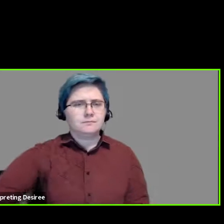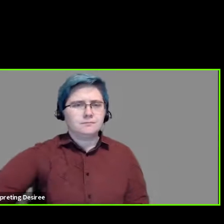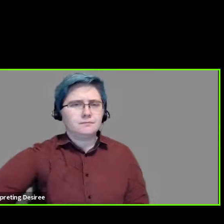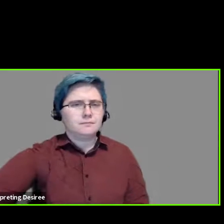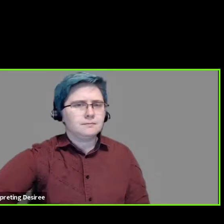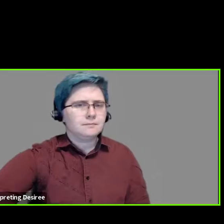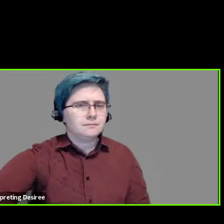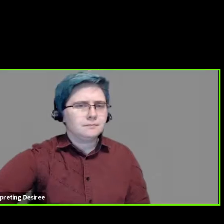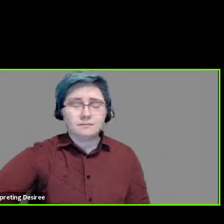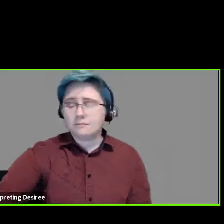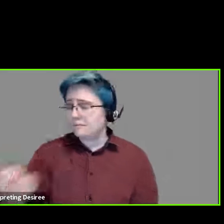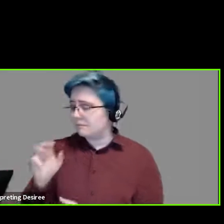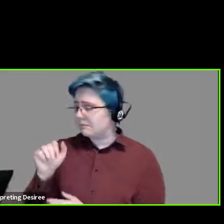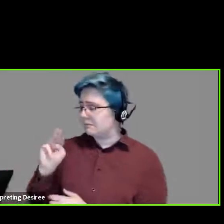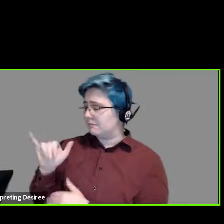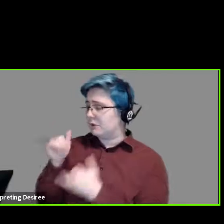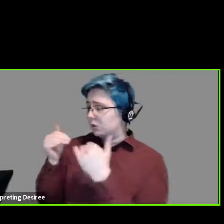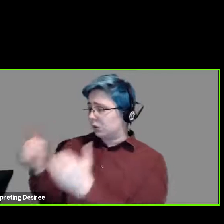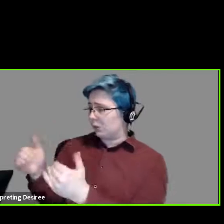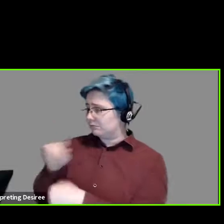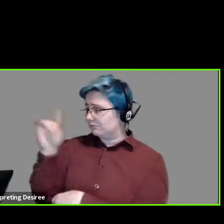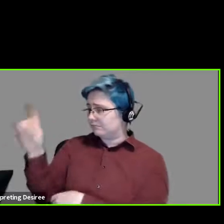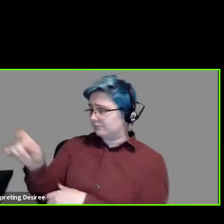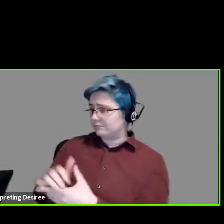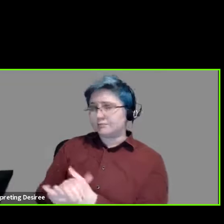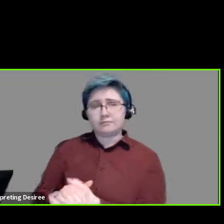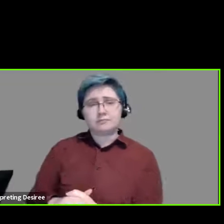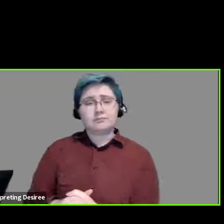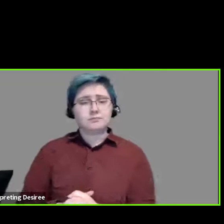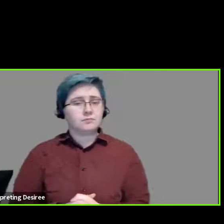Amy, you can go ahead and unmute yourself and ask your question.